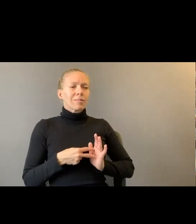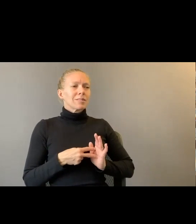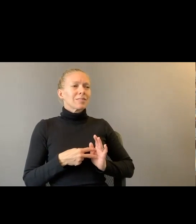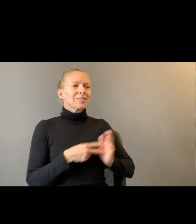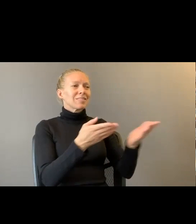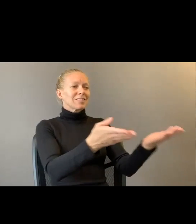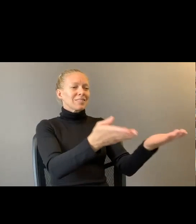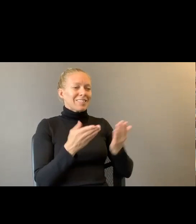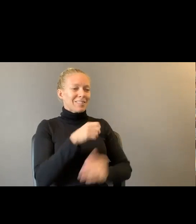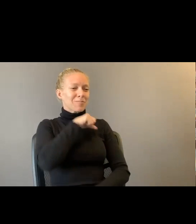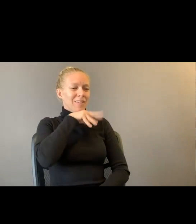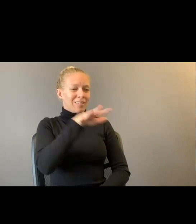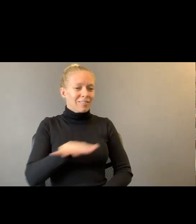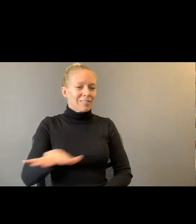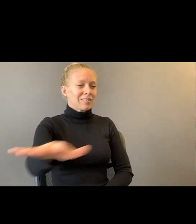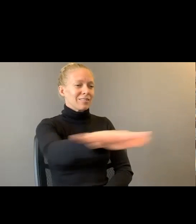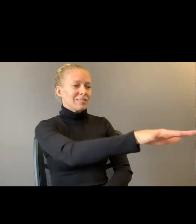I'll dick to the rich black.